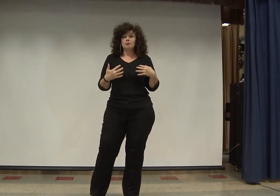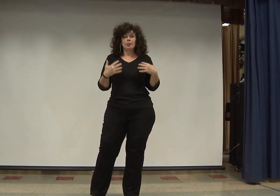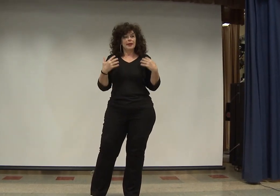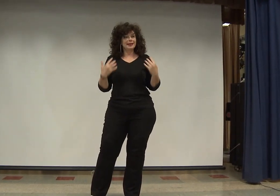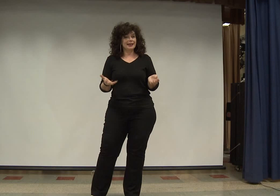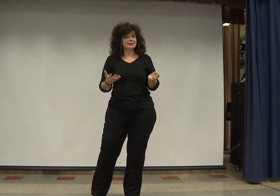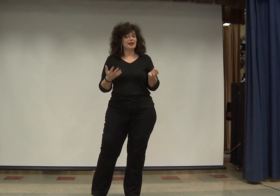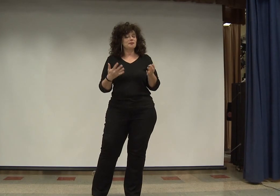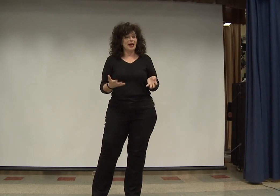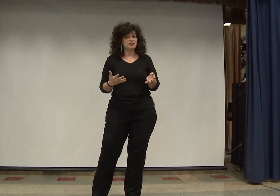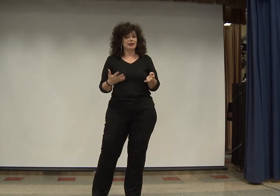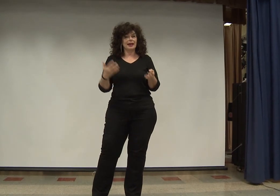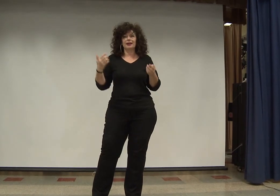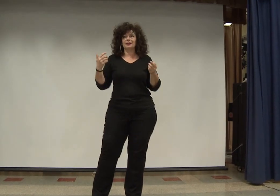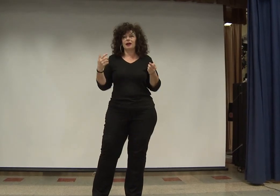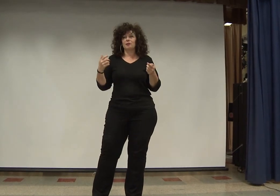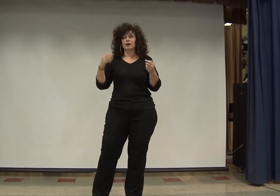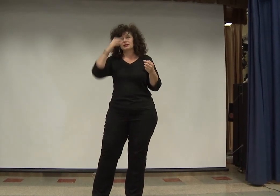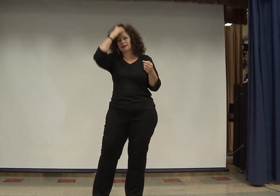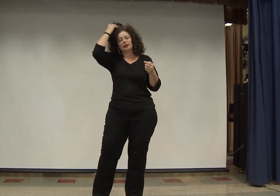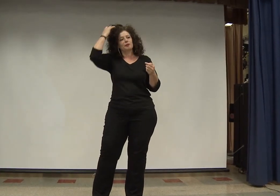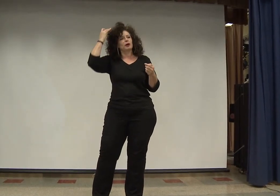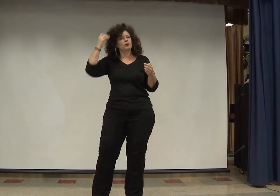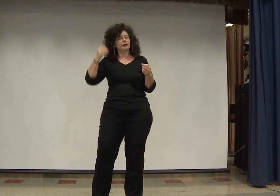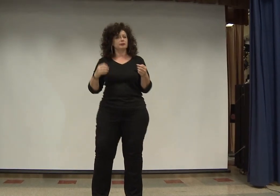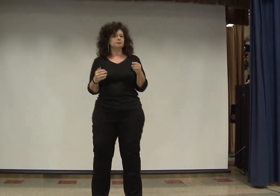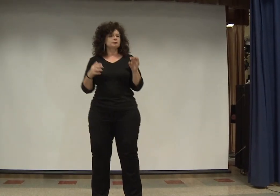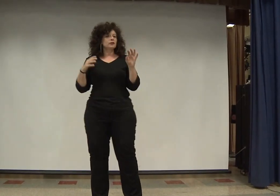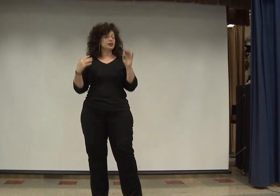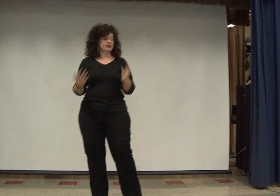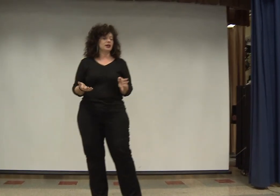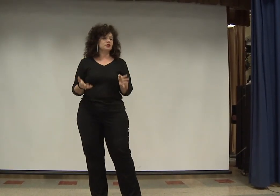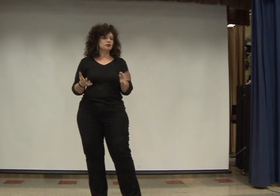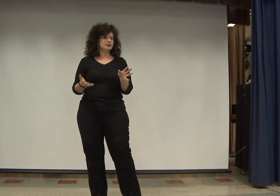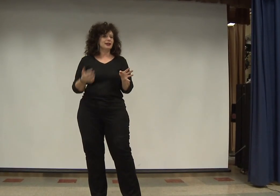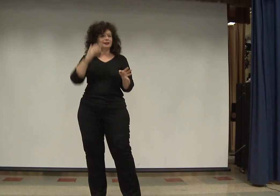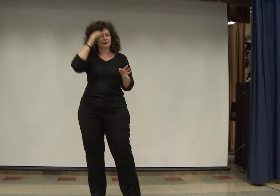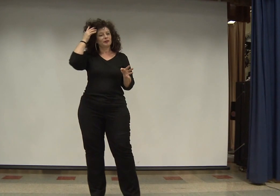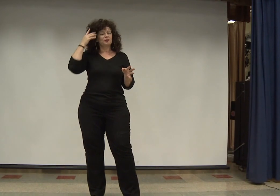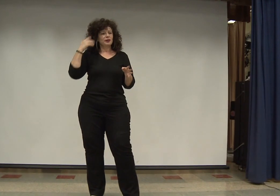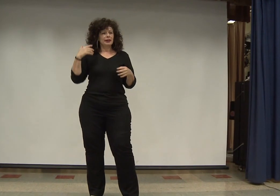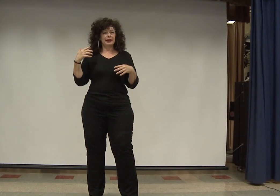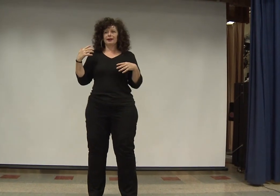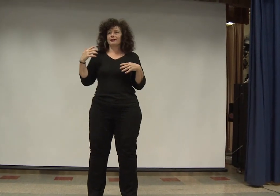it's like magic, and I was thinking about what a conductor looks like, and